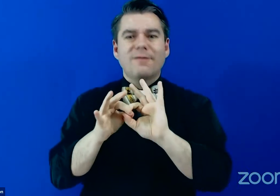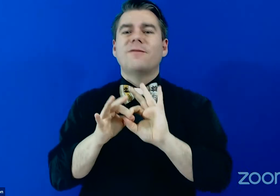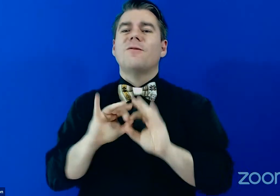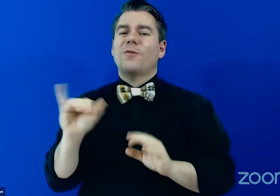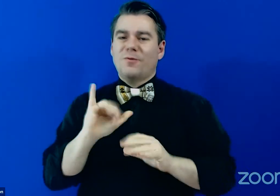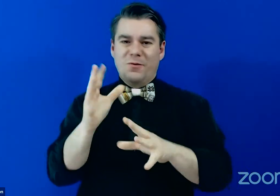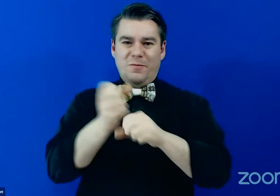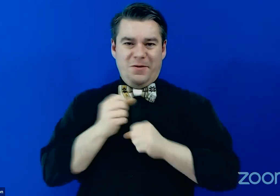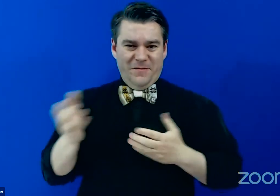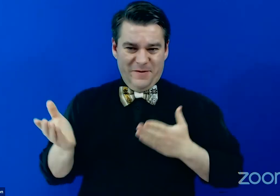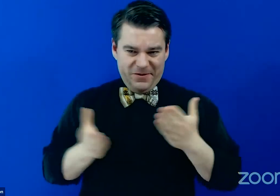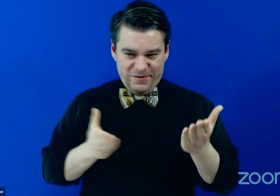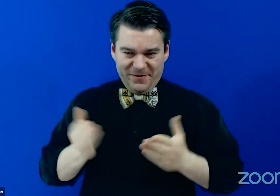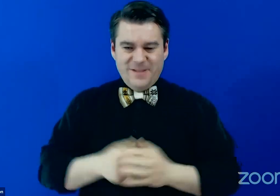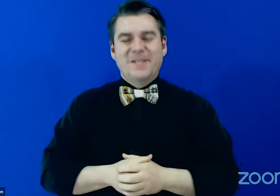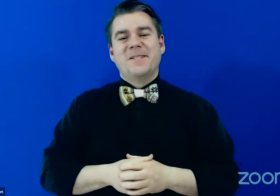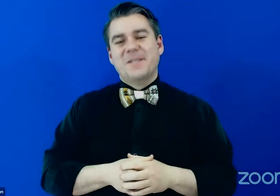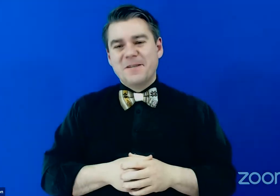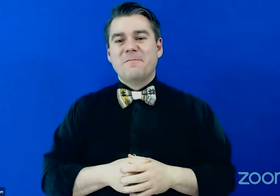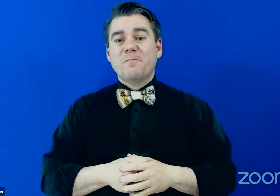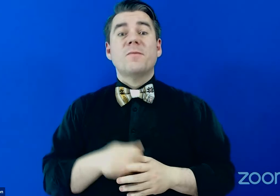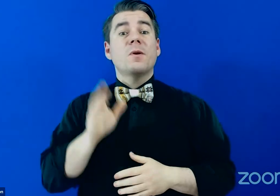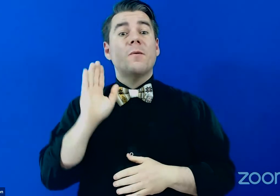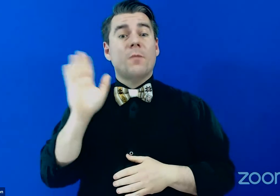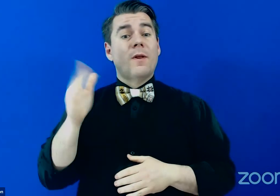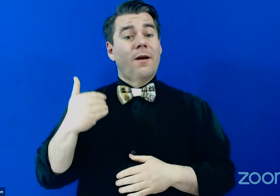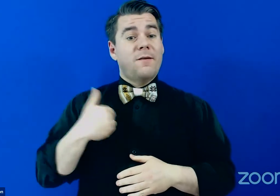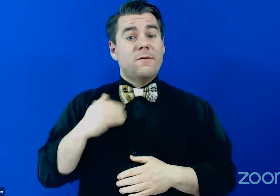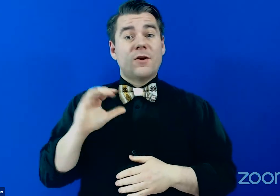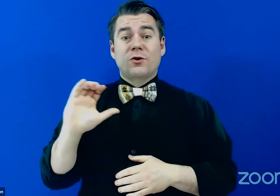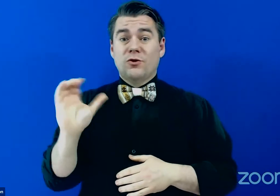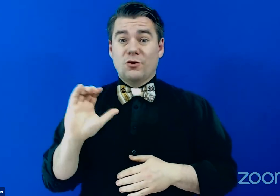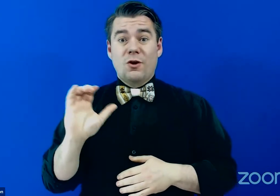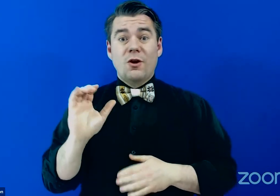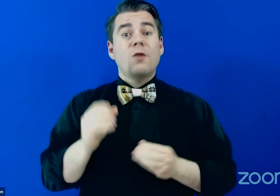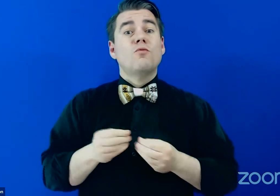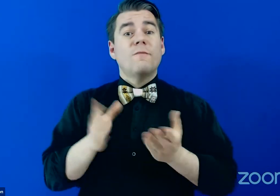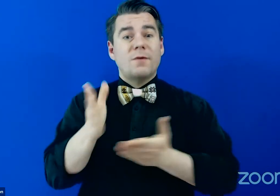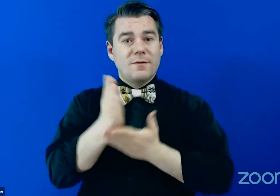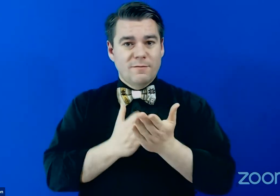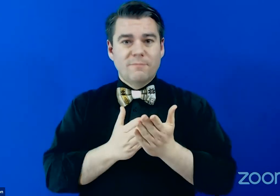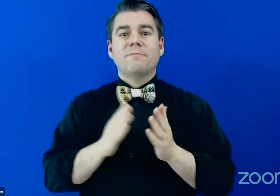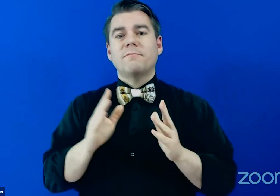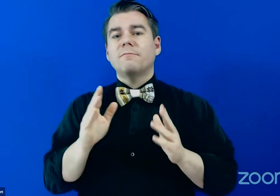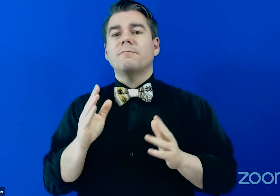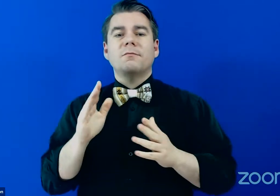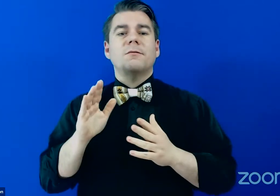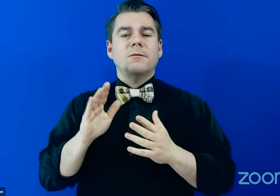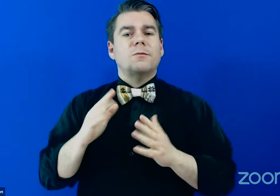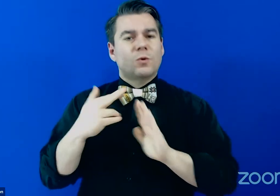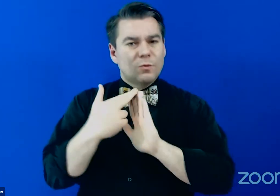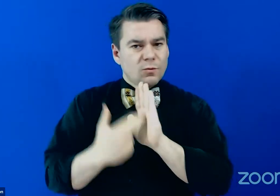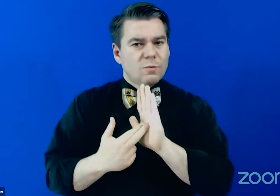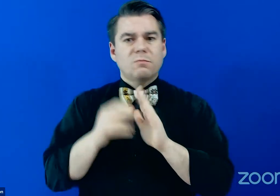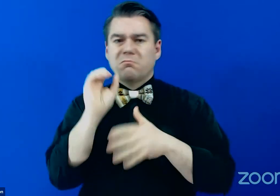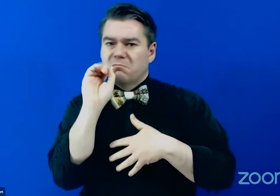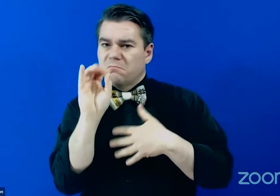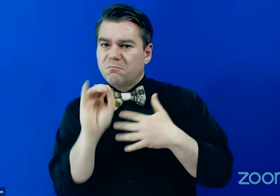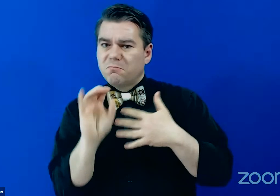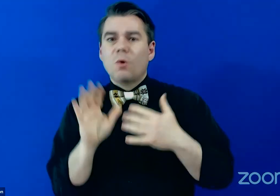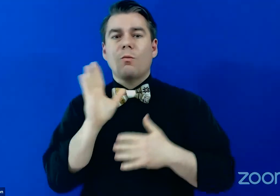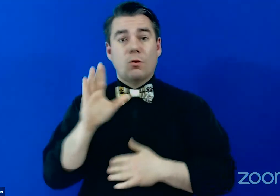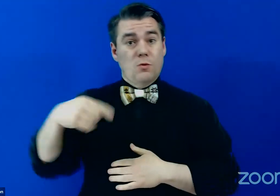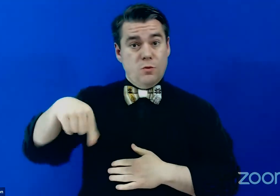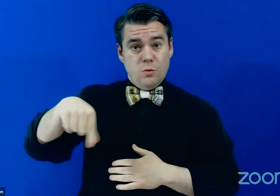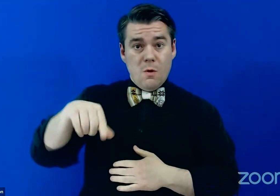services. So I will have Charlotte provide some housekeeping and instructions. We're going to be doing Q&A